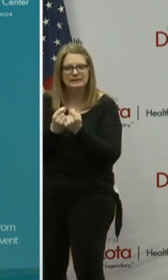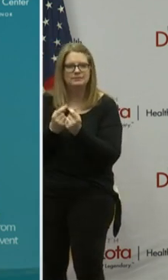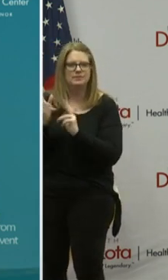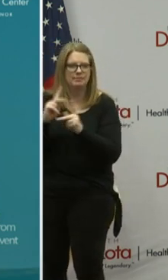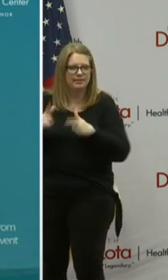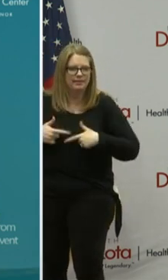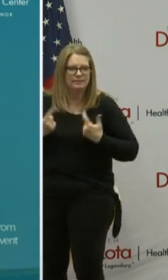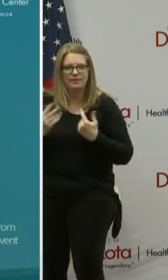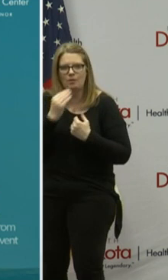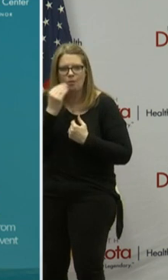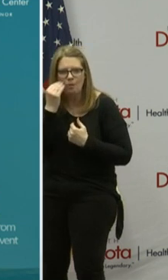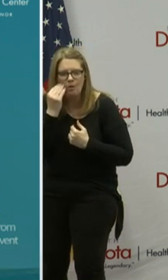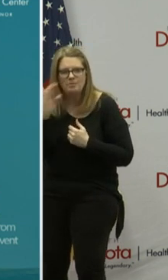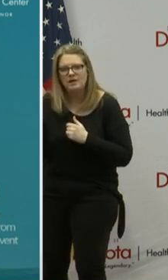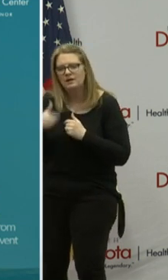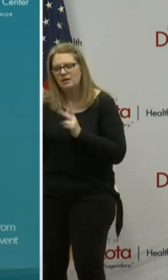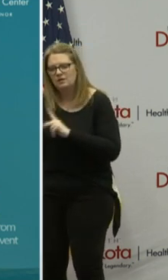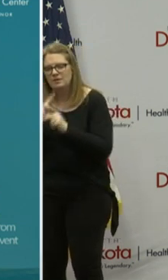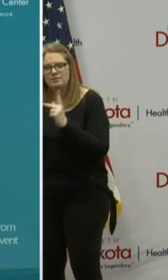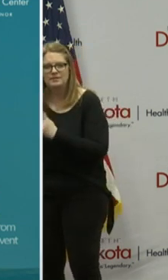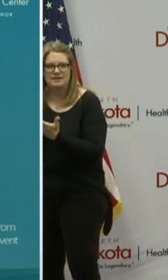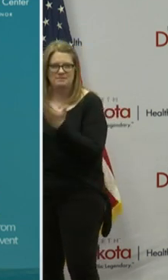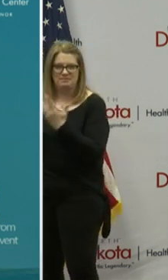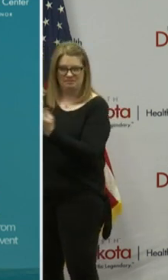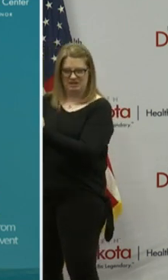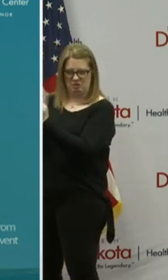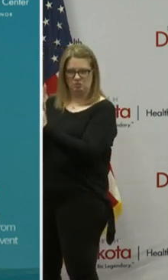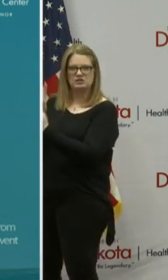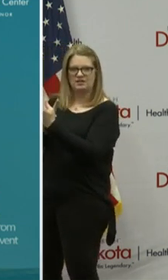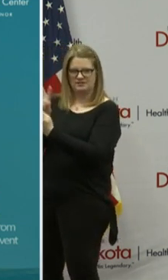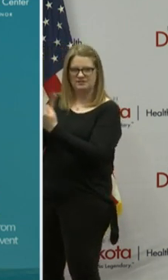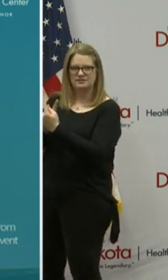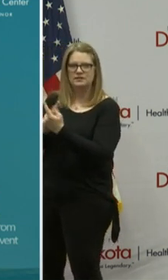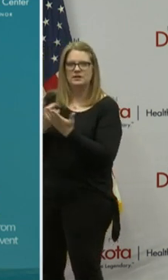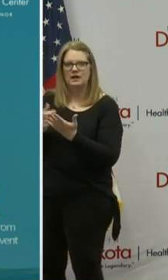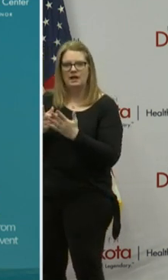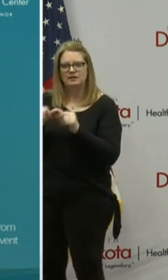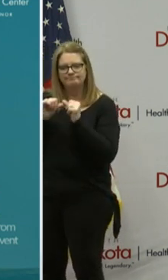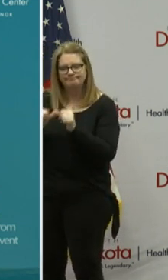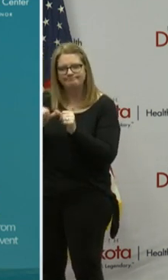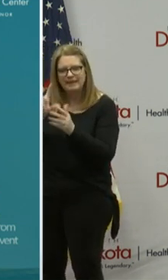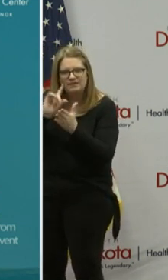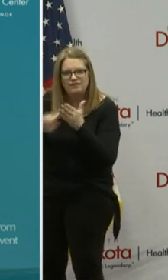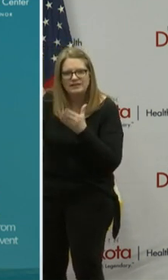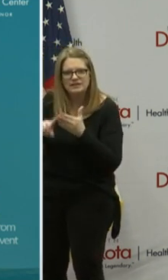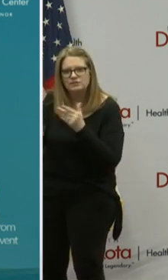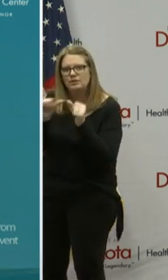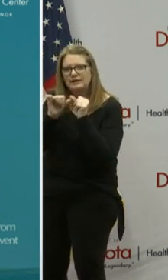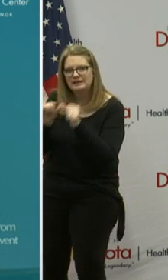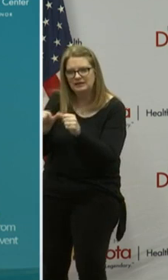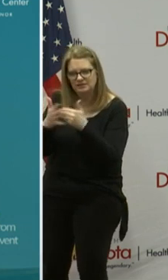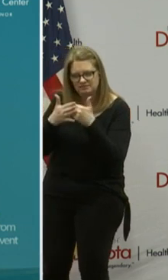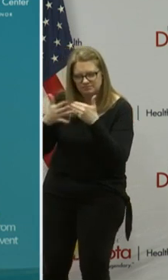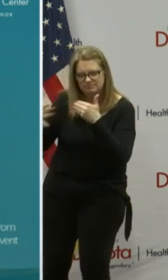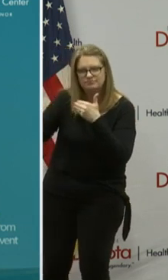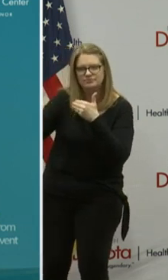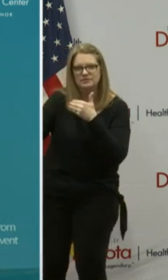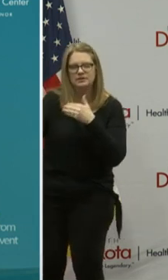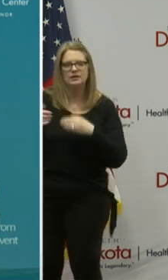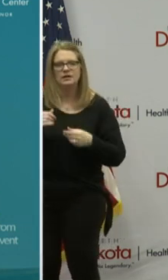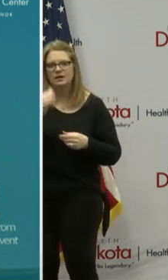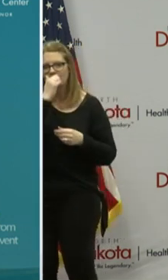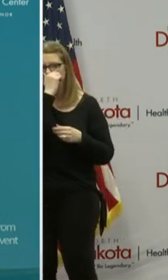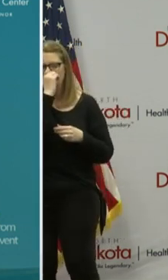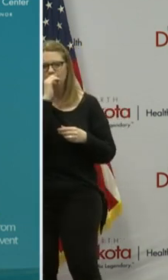and others that they may have had close contact the individual case investigations will continue and be ongoing but in conversation